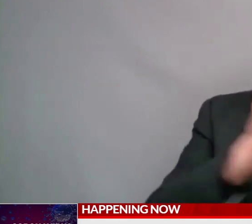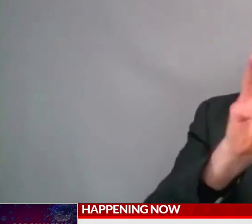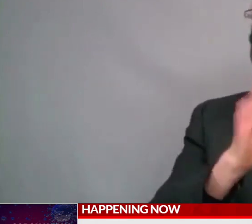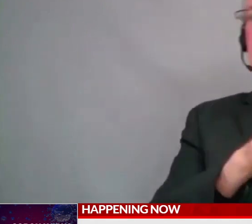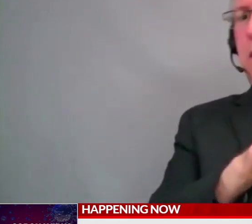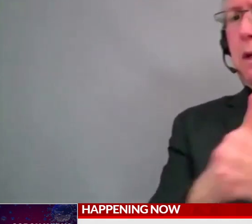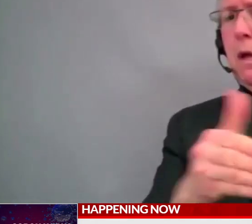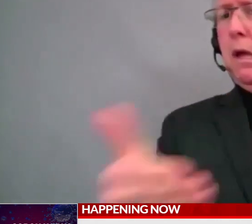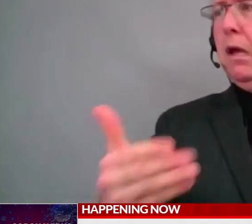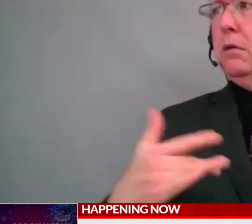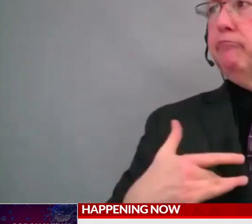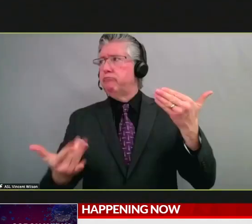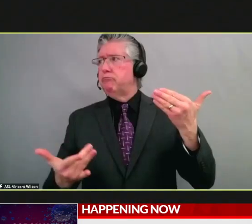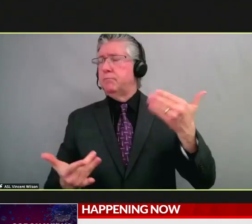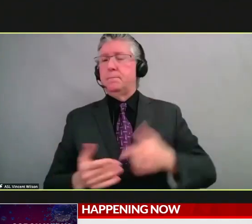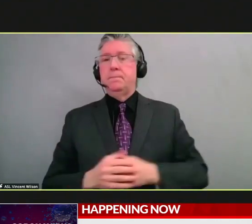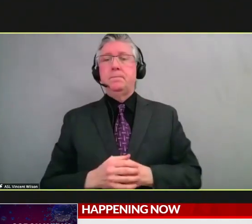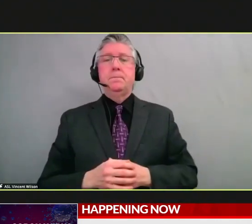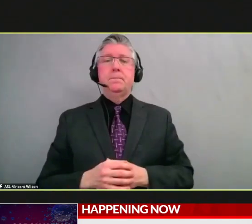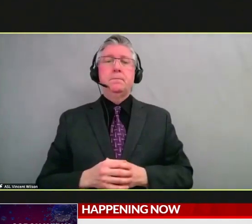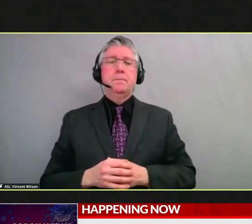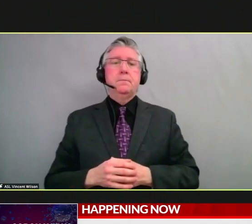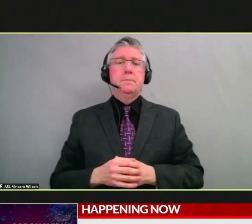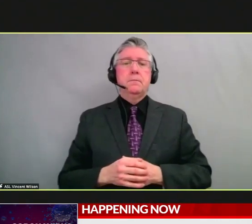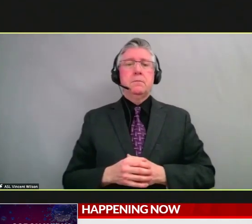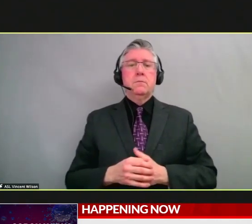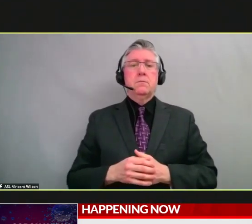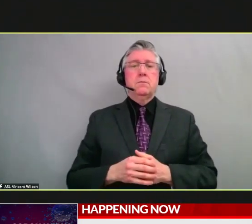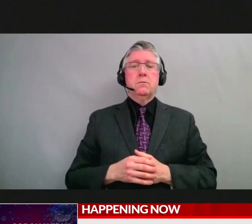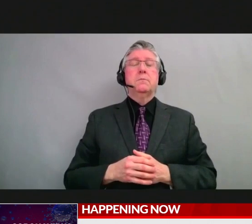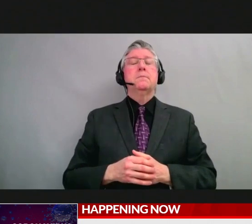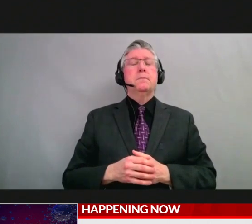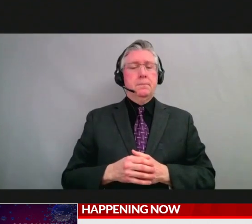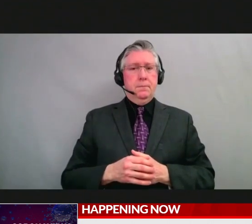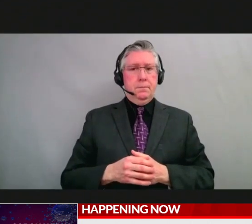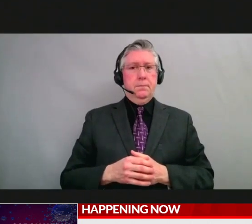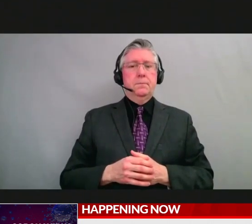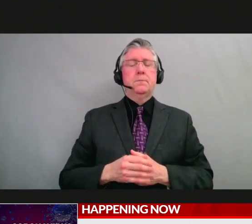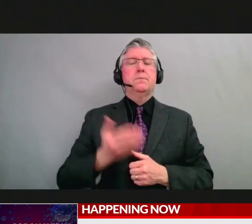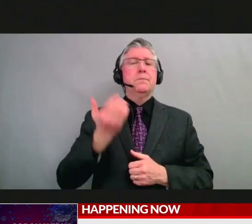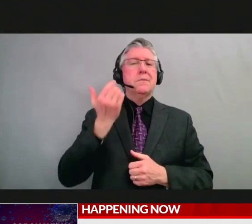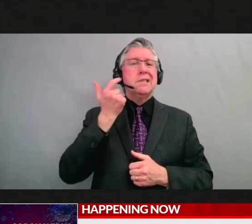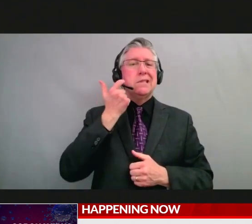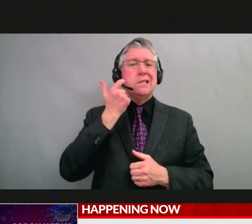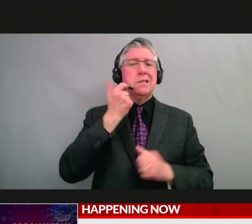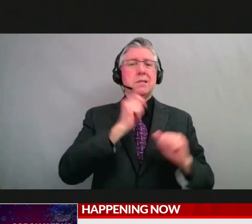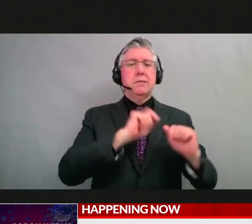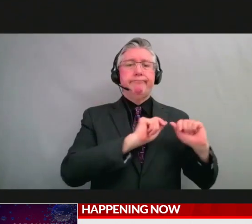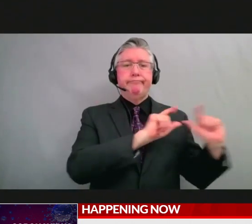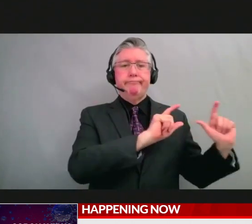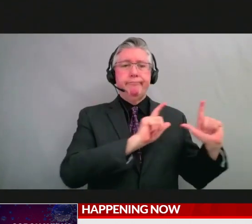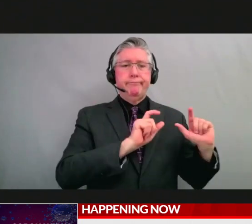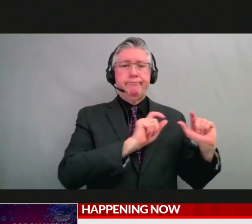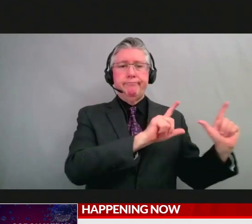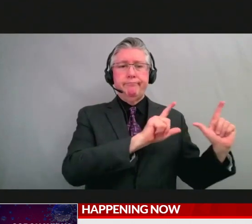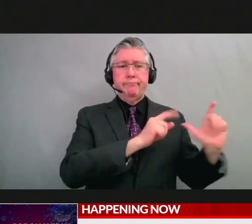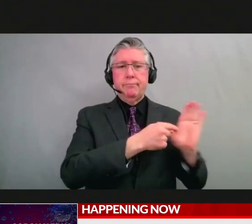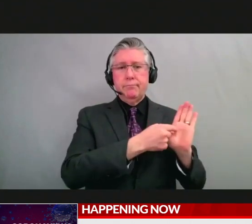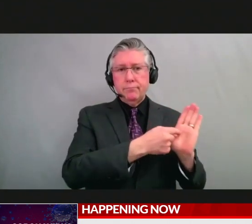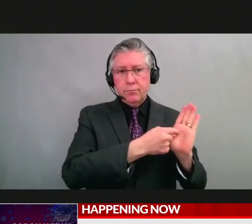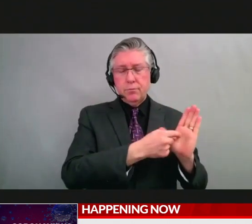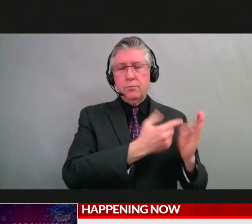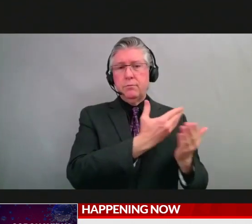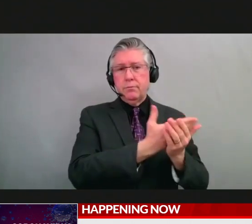Yeah. So, you know, as as we discussed with the data we presented, we continue to see